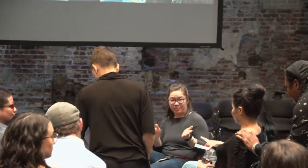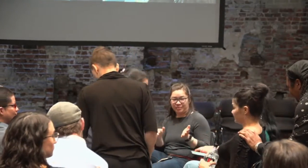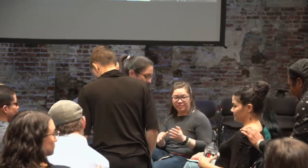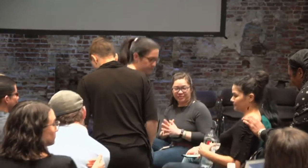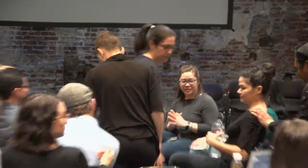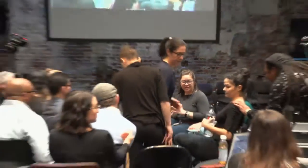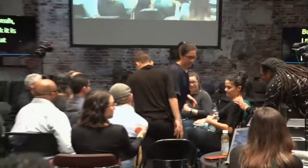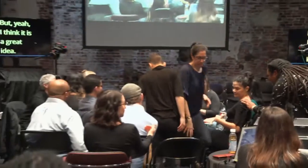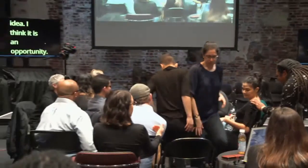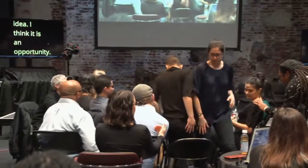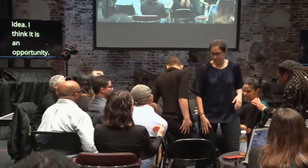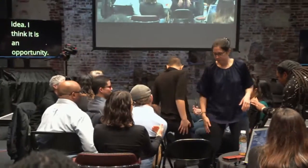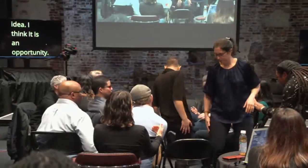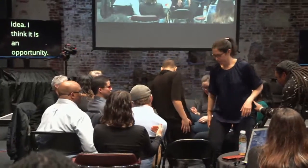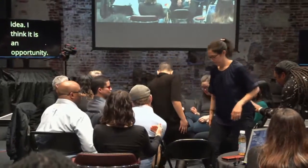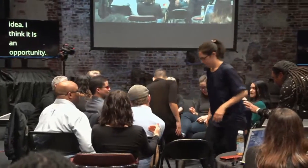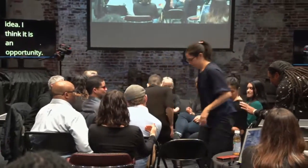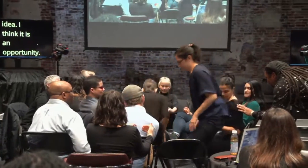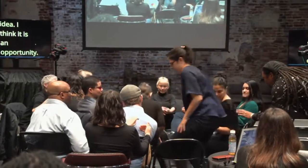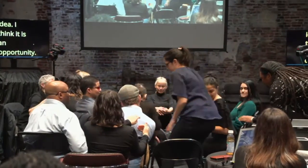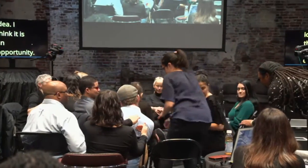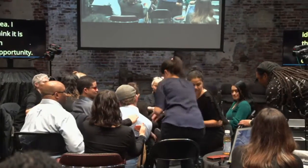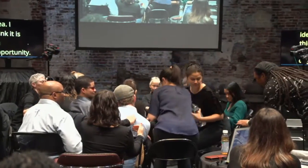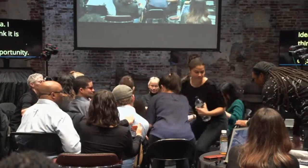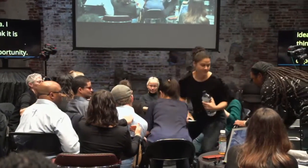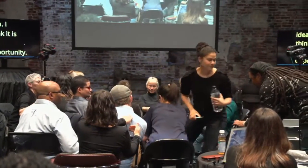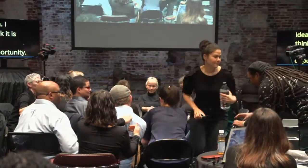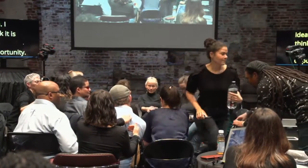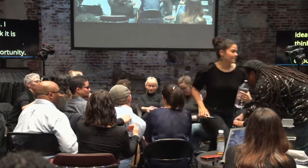Okay, we have someone else switching into the group.